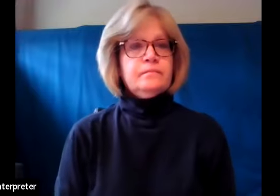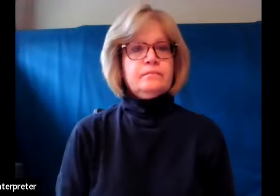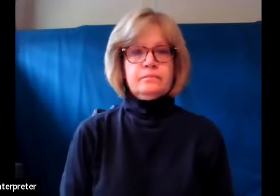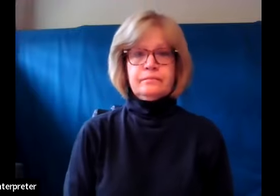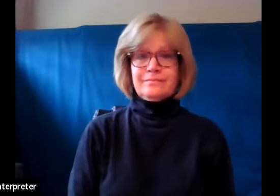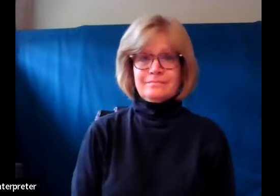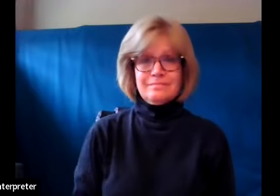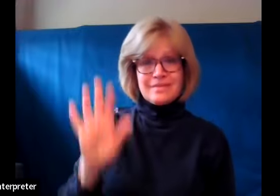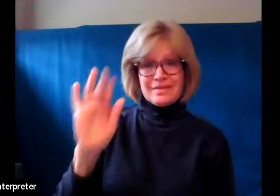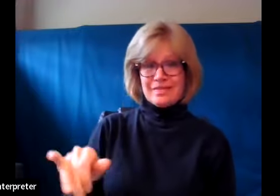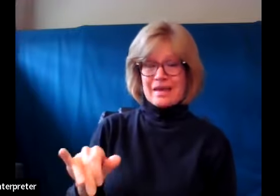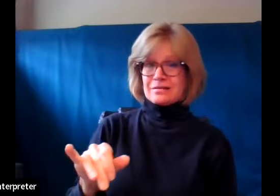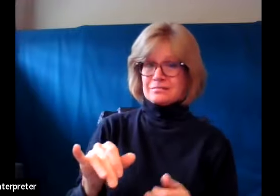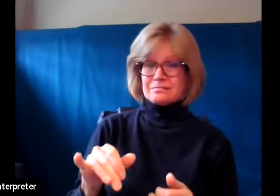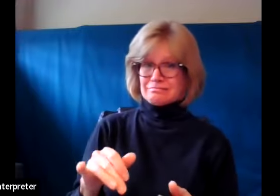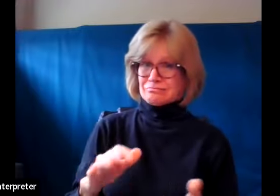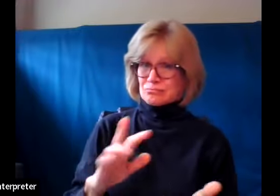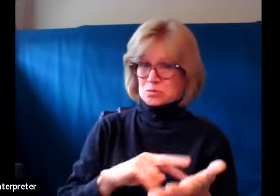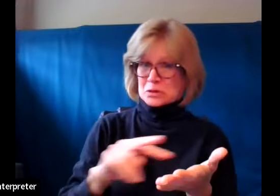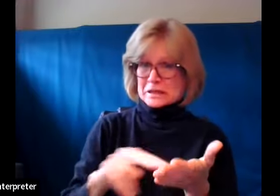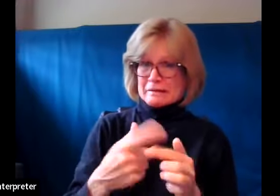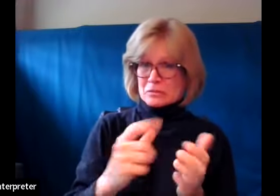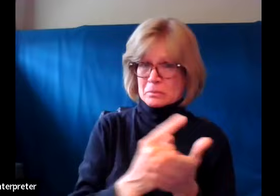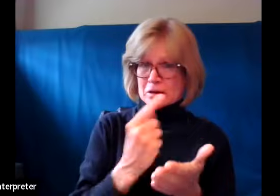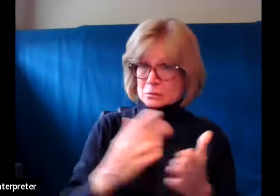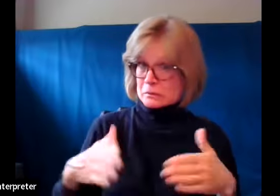Well, how was that for a cheery gospel lesson?